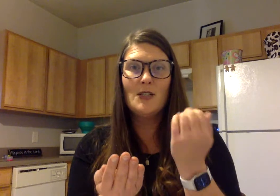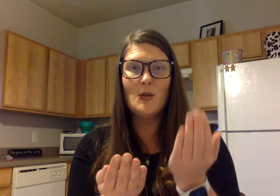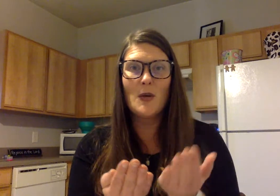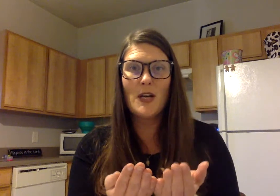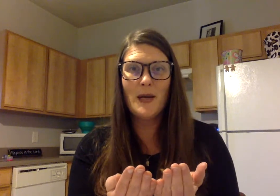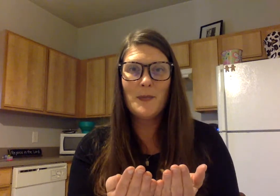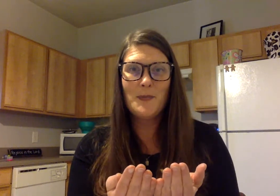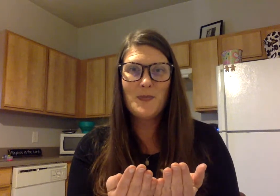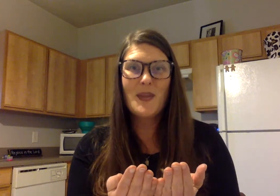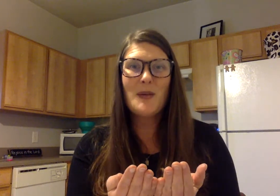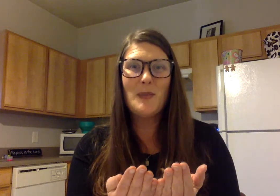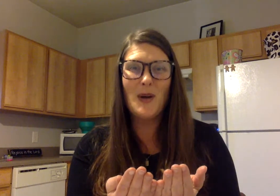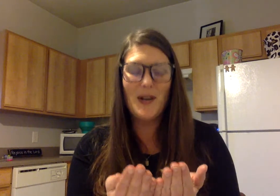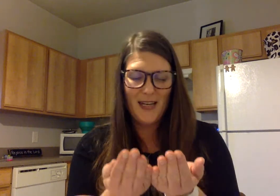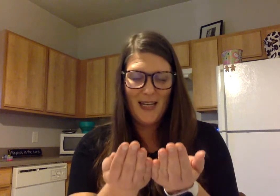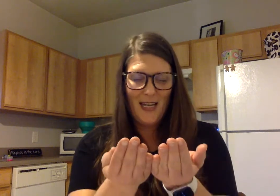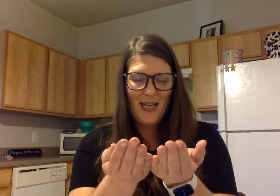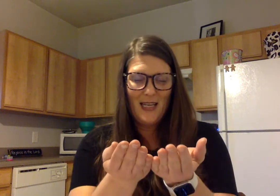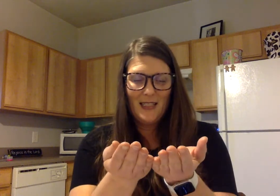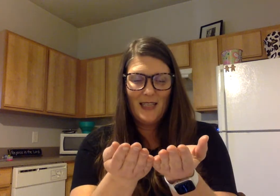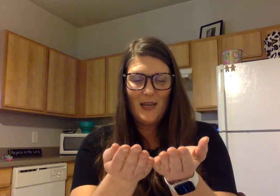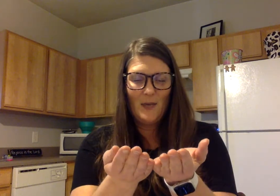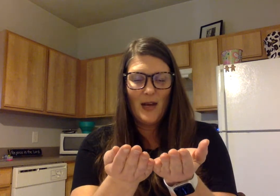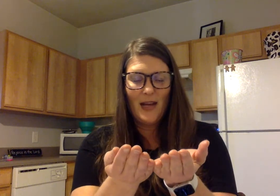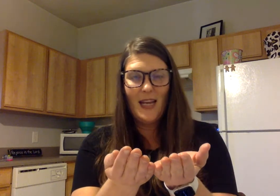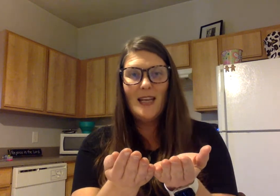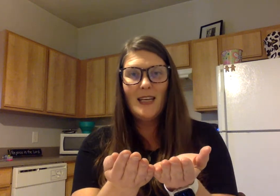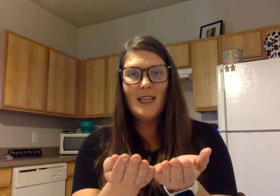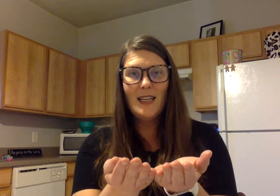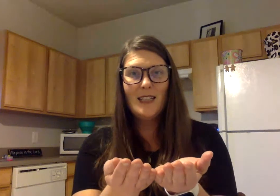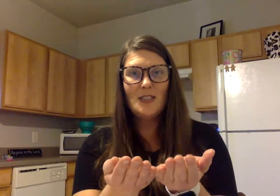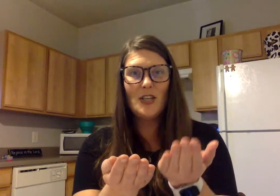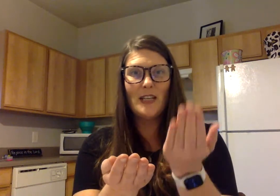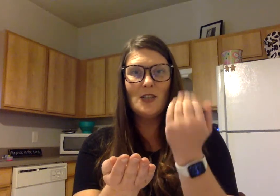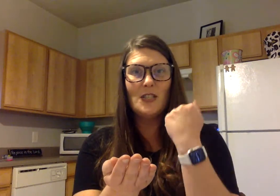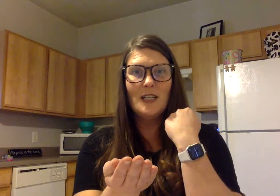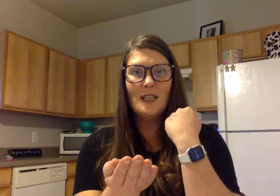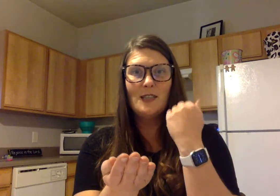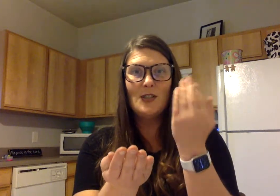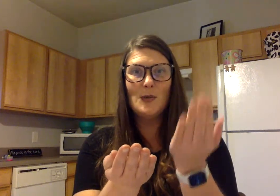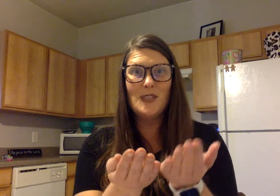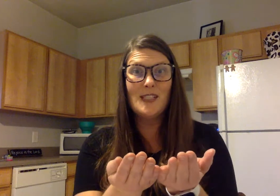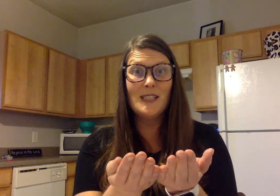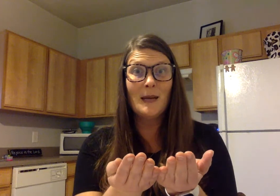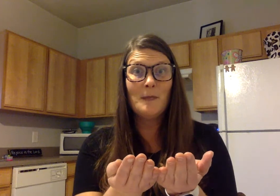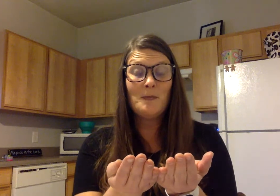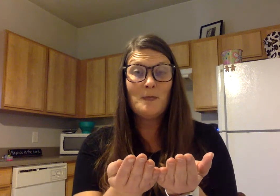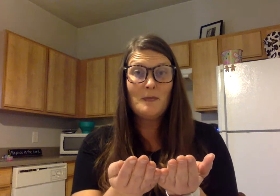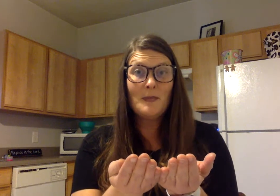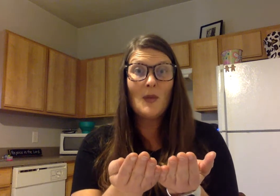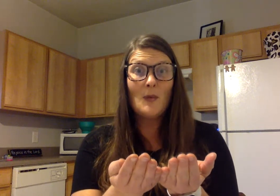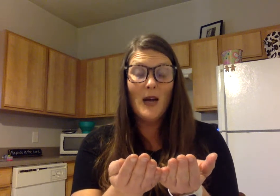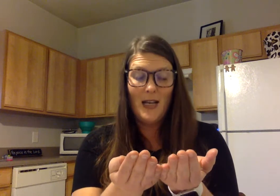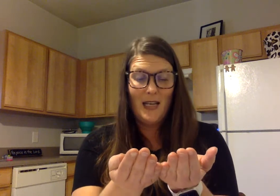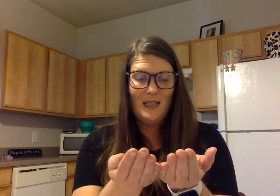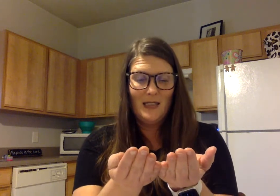to ck, park, say ride, change d to z, rise,